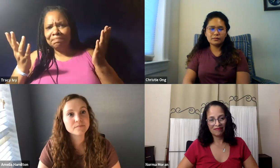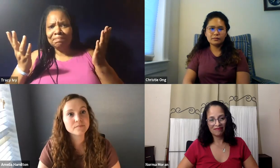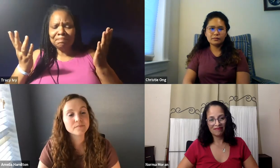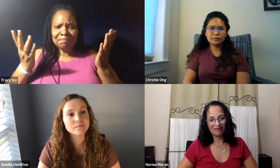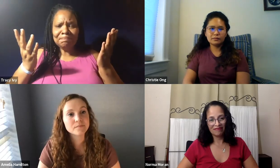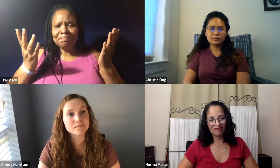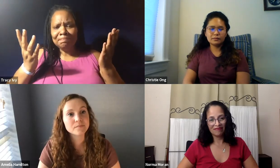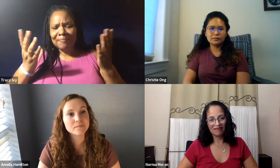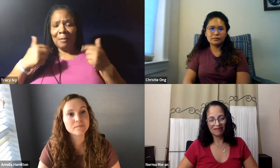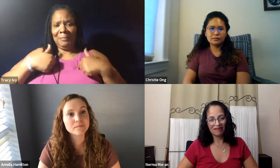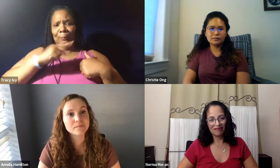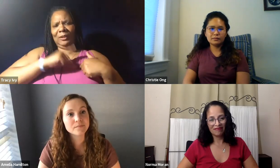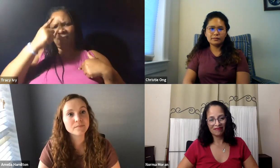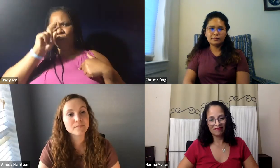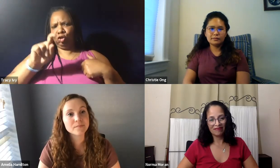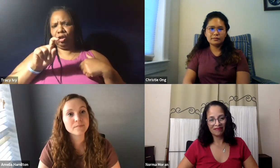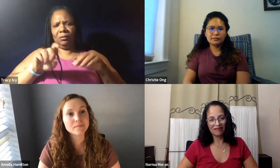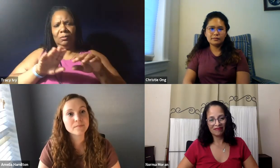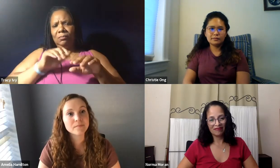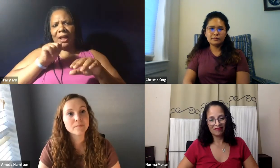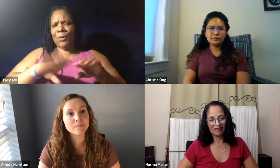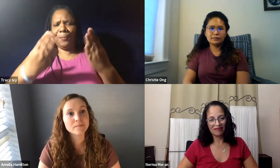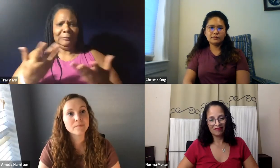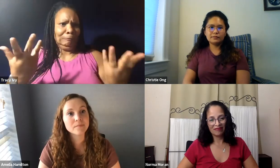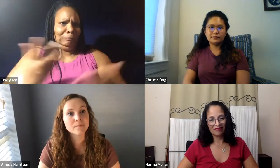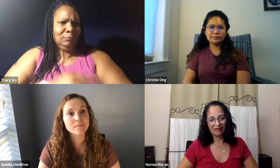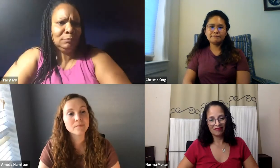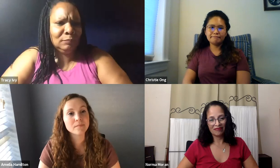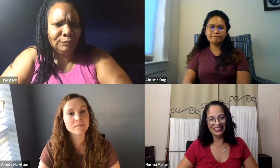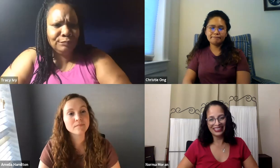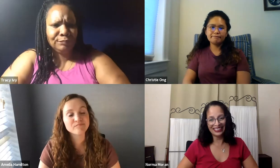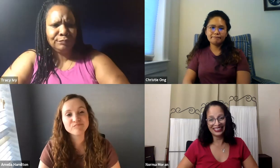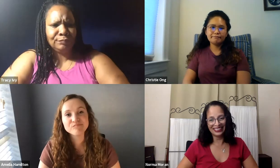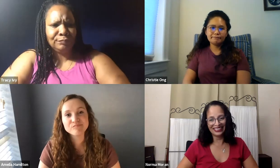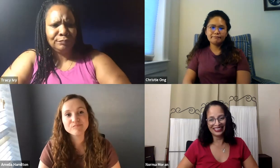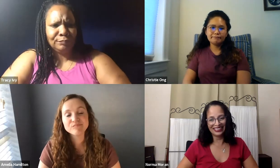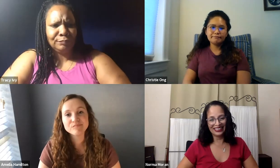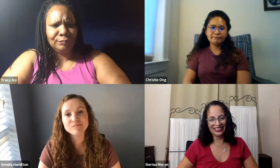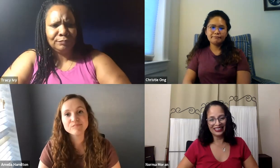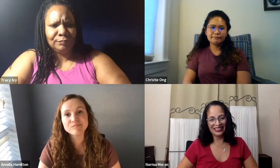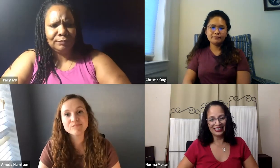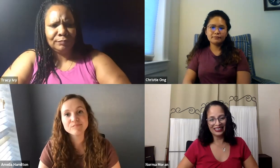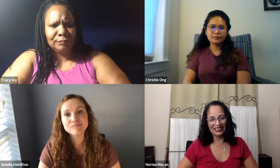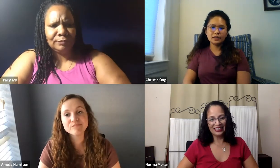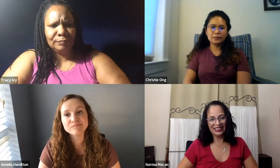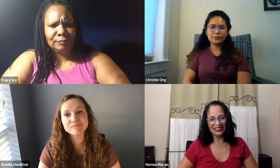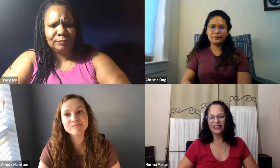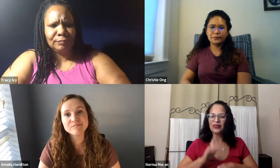investing in getting prepared. And I personally think honestly that they shouldn't be open, but they are doing some of the right things.